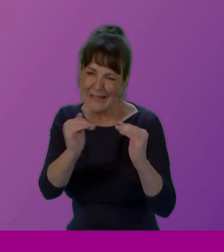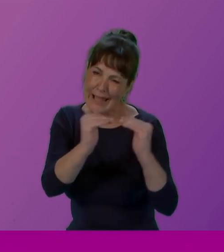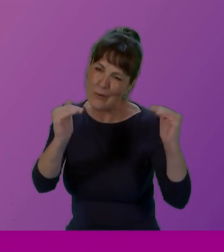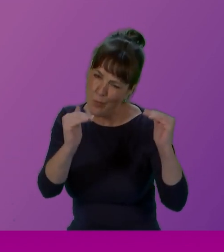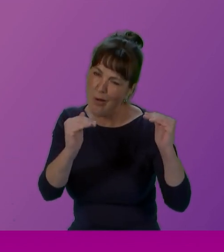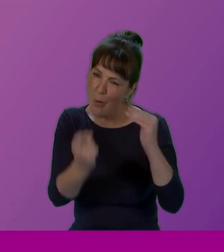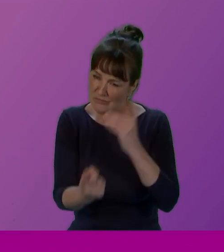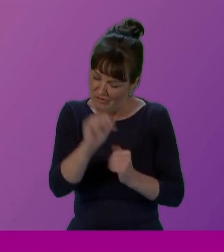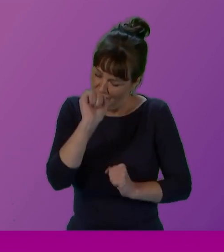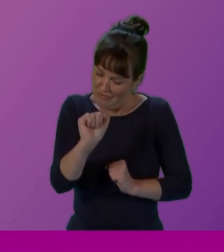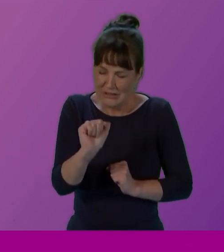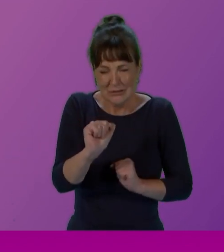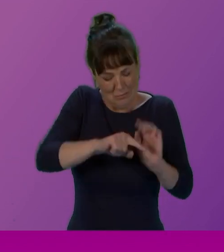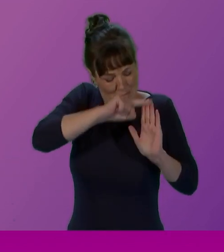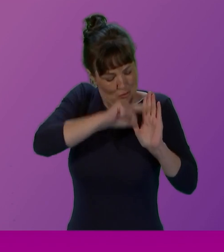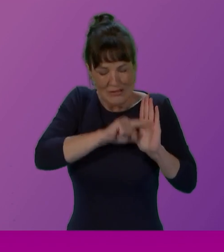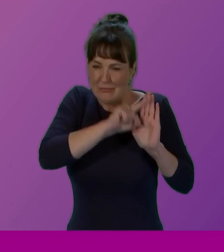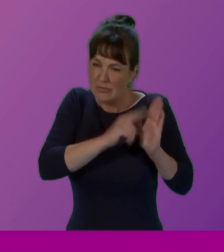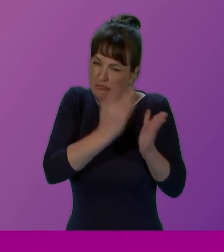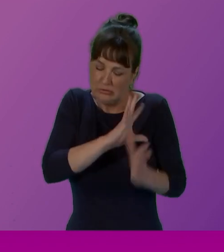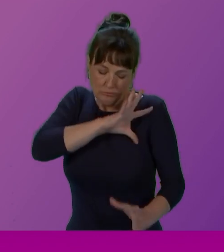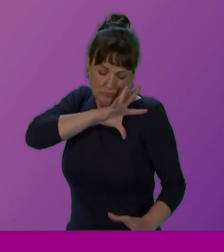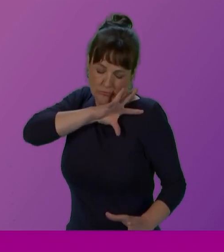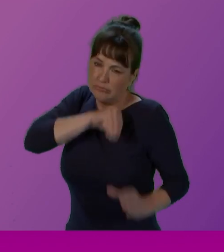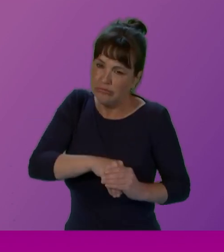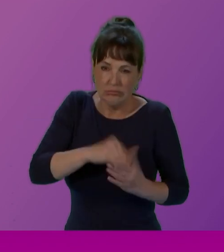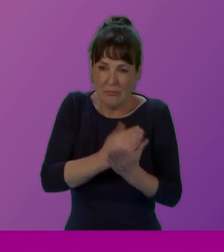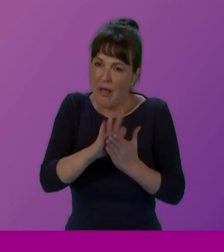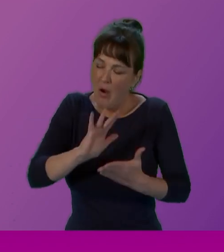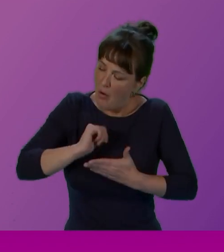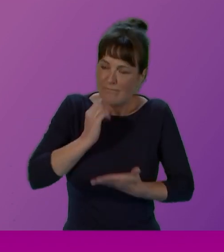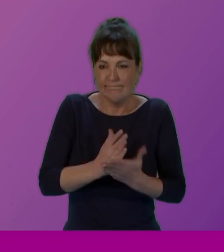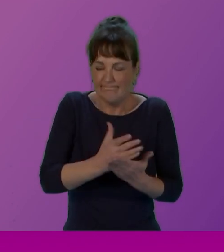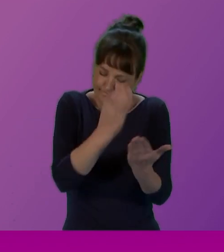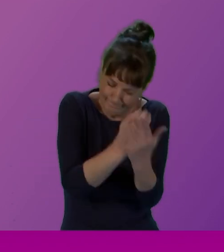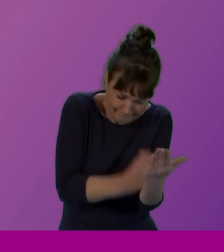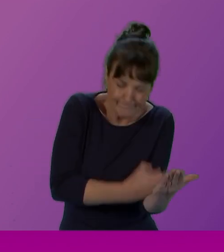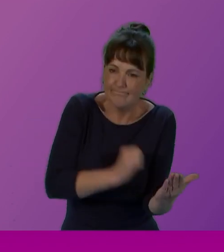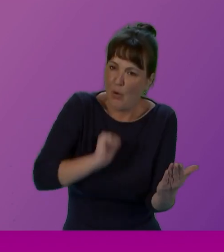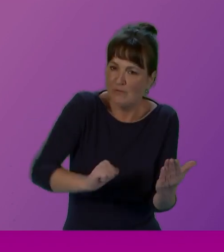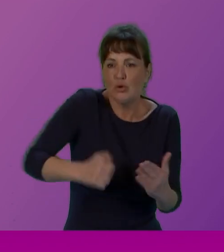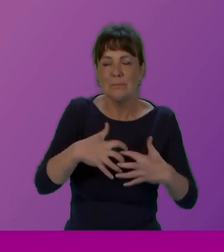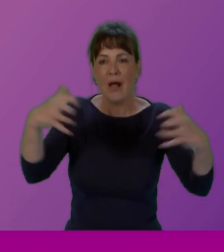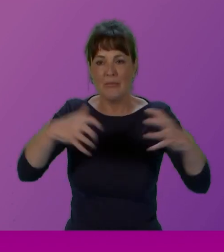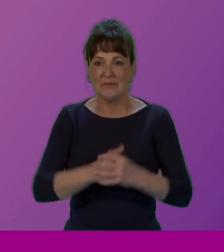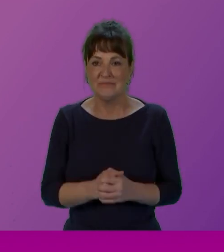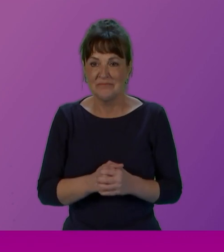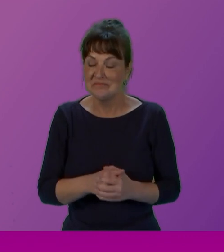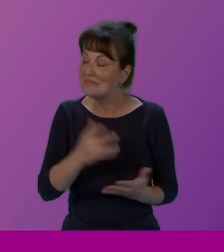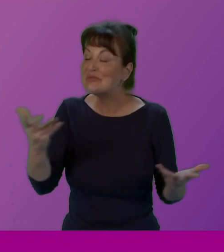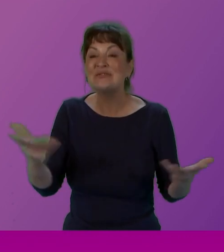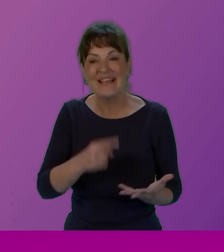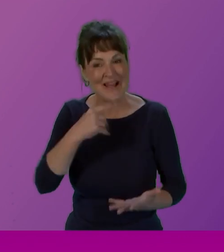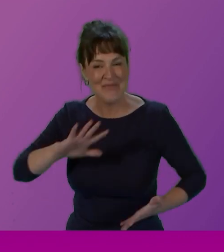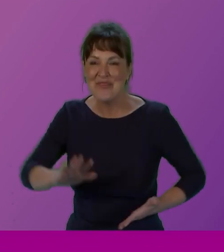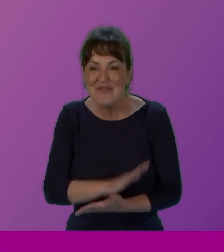You know, these are principles that are embedded in our founding principles. Today, I am absolutely thrilled that